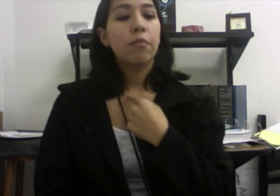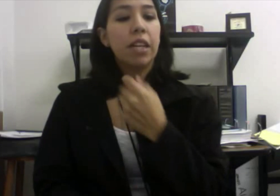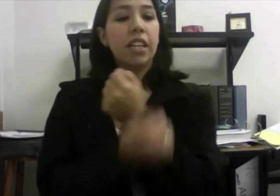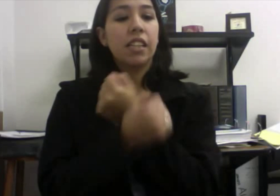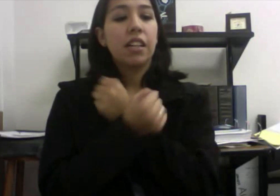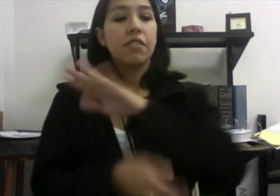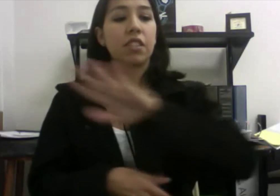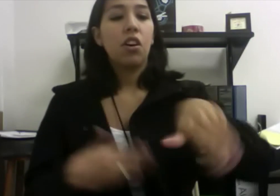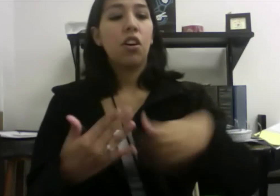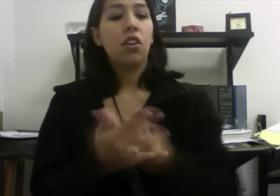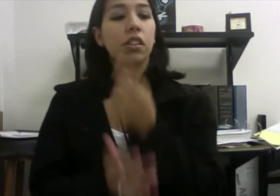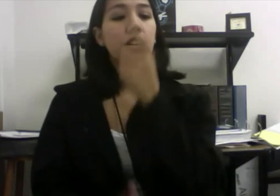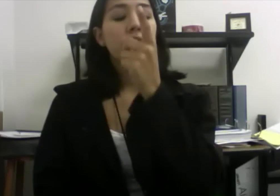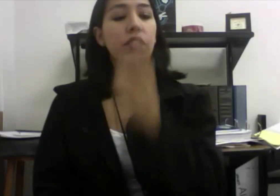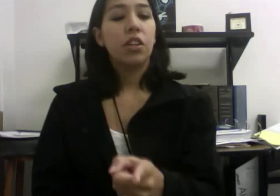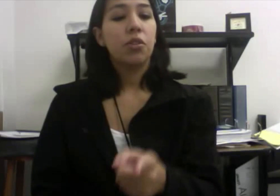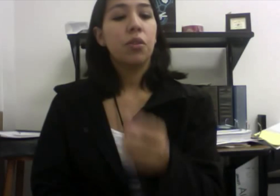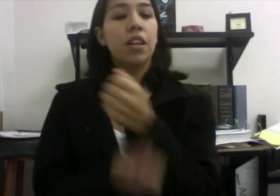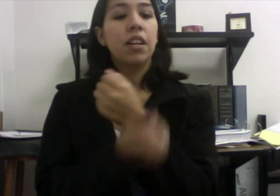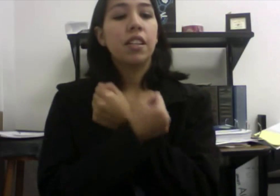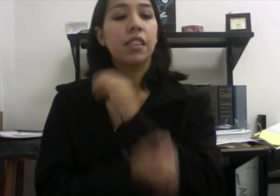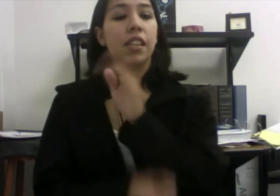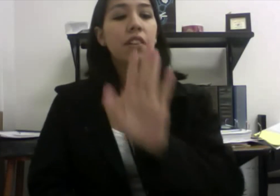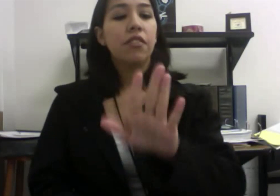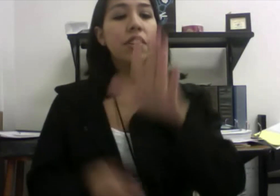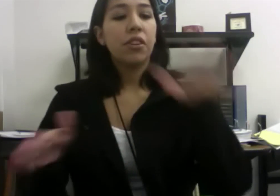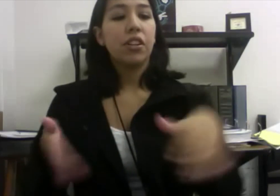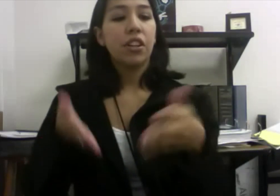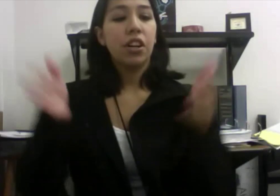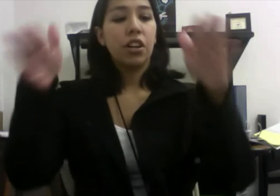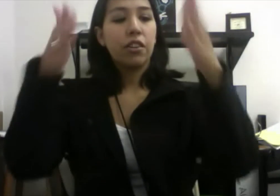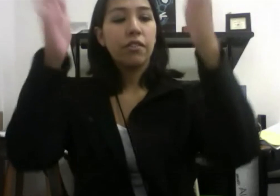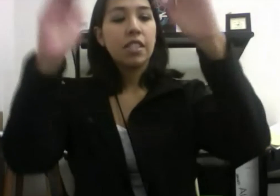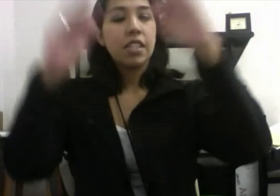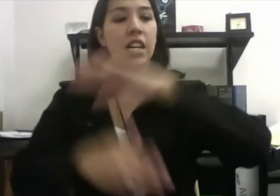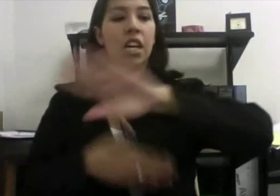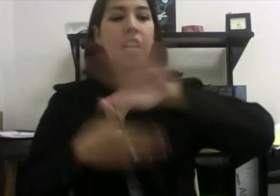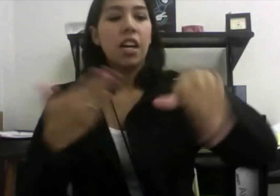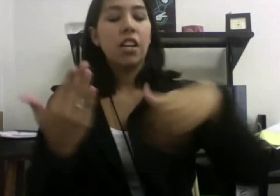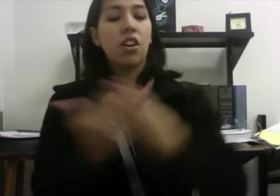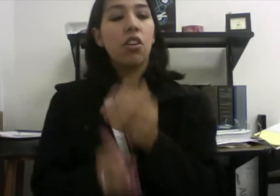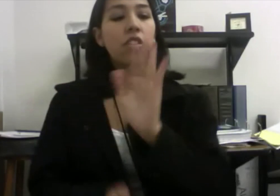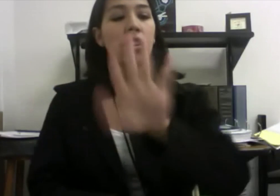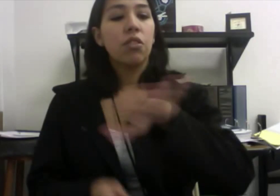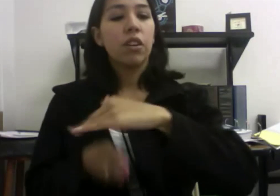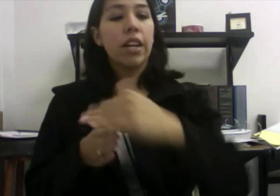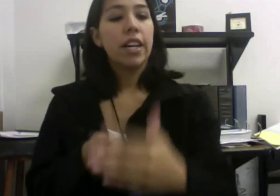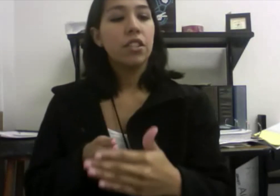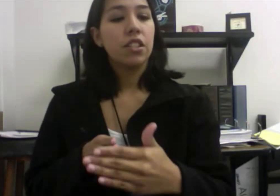me loves all of you. Love your curves and all your edges,